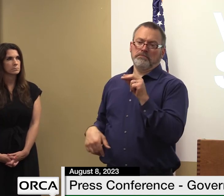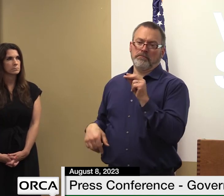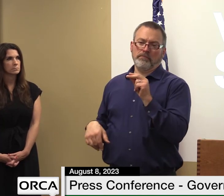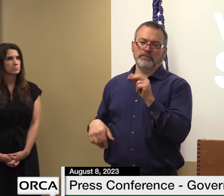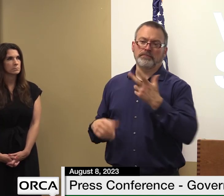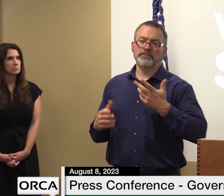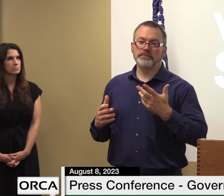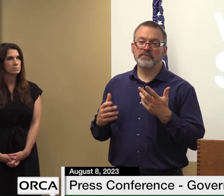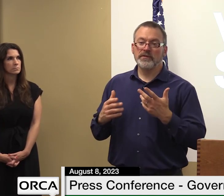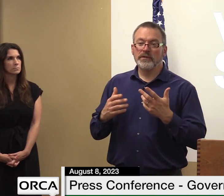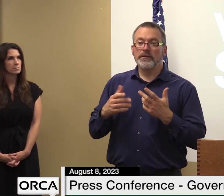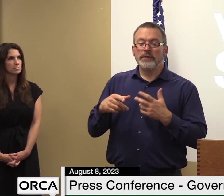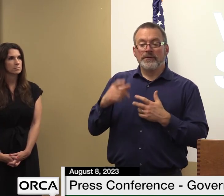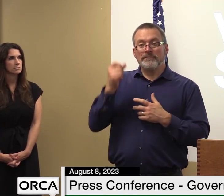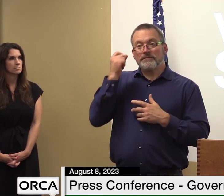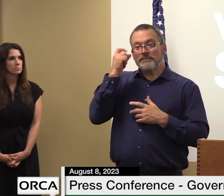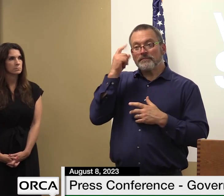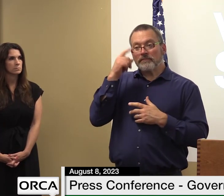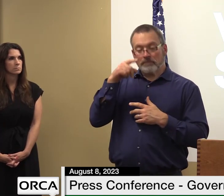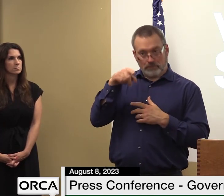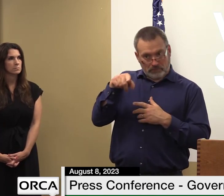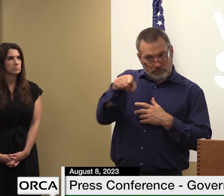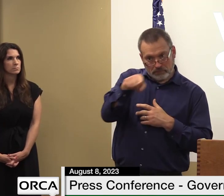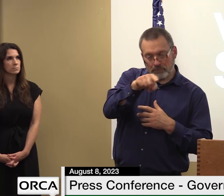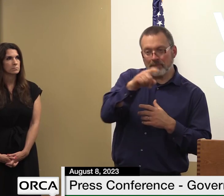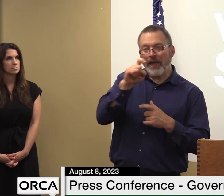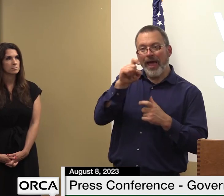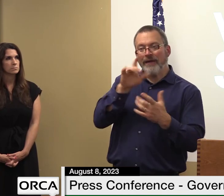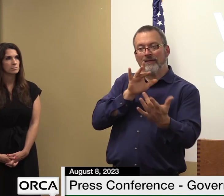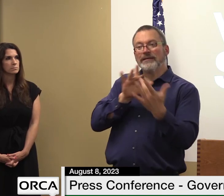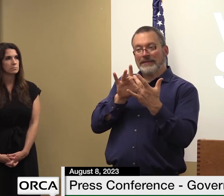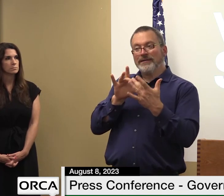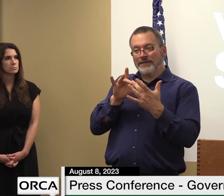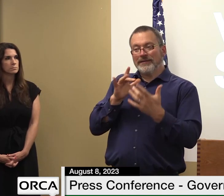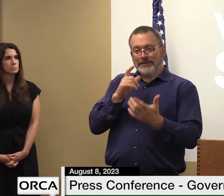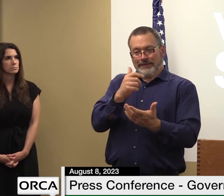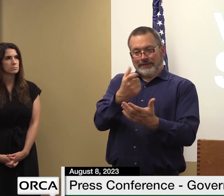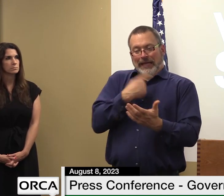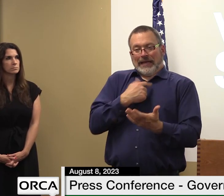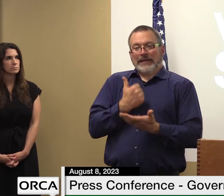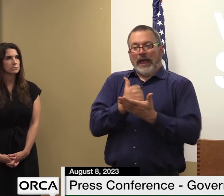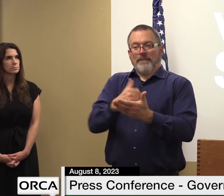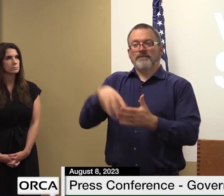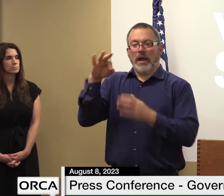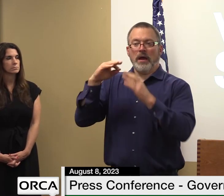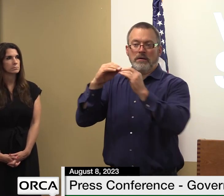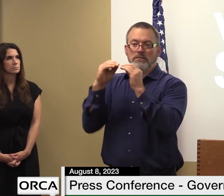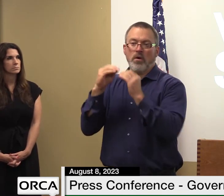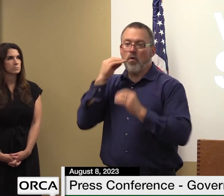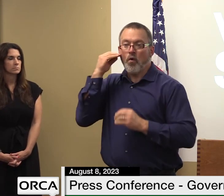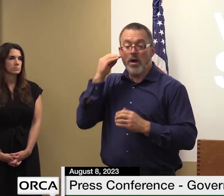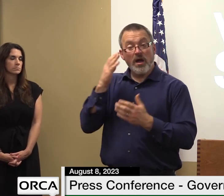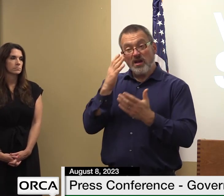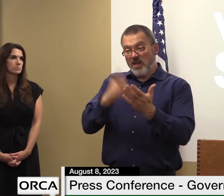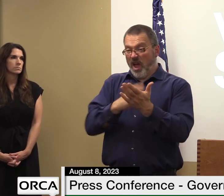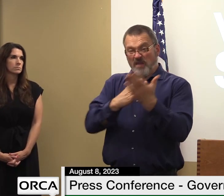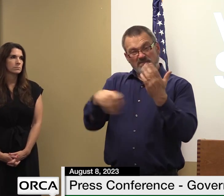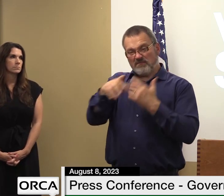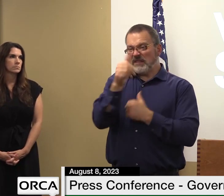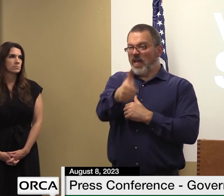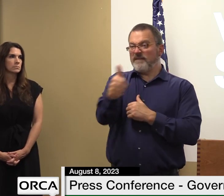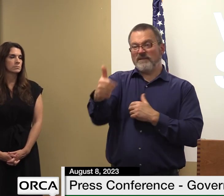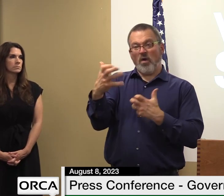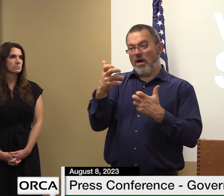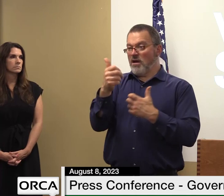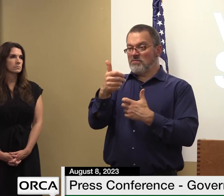are interested in fema assisting them to find housing solutions but along the way many people find